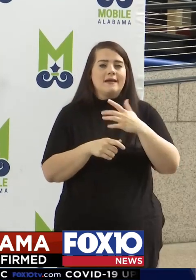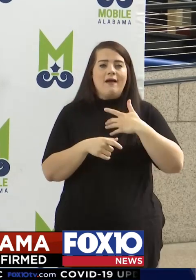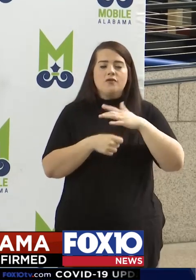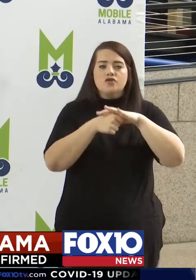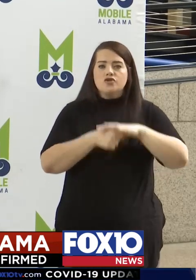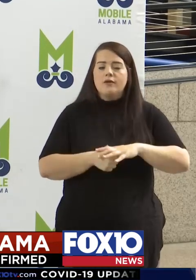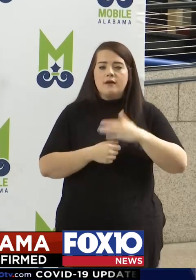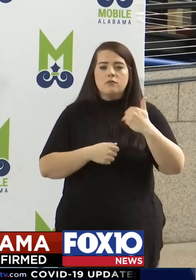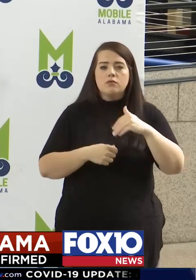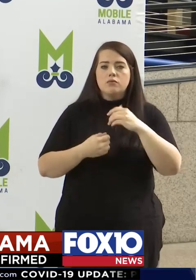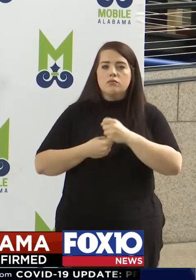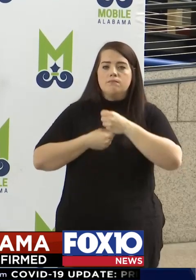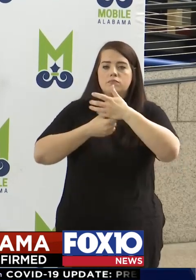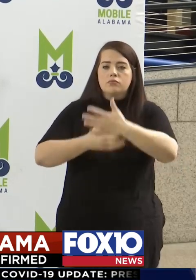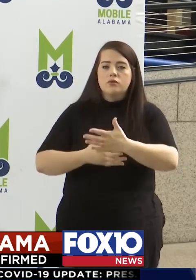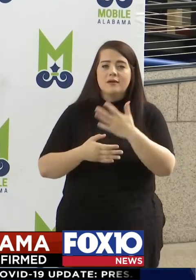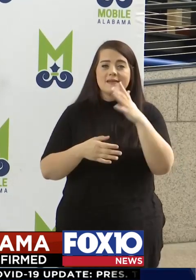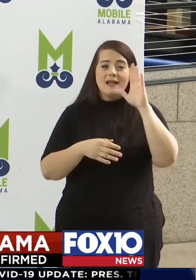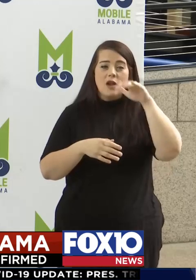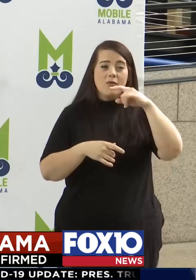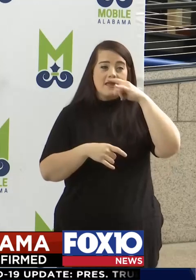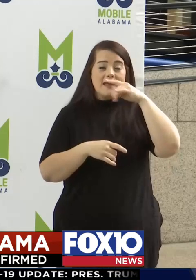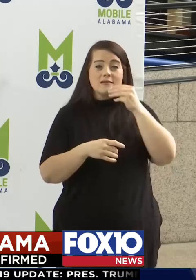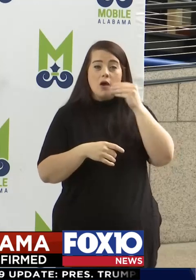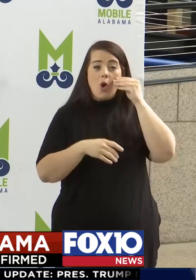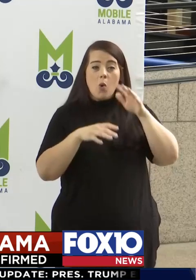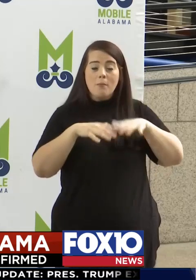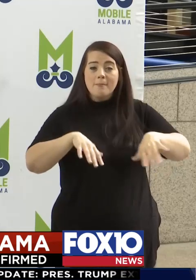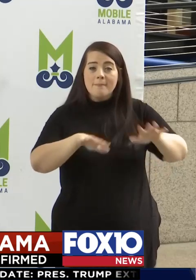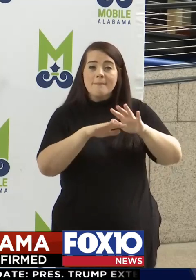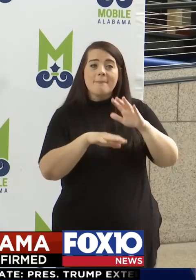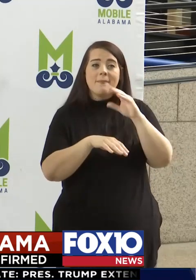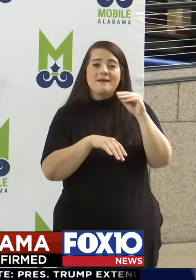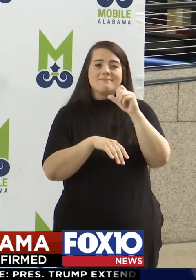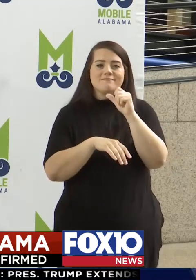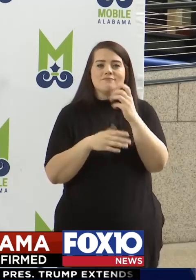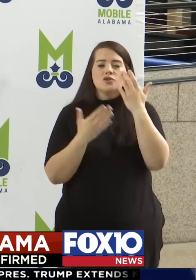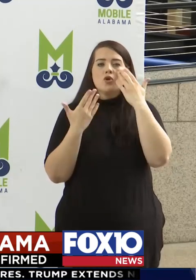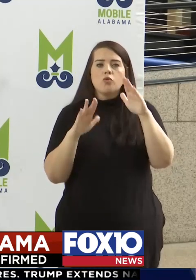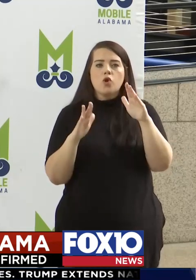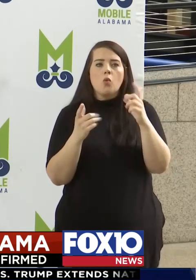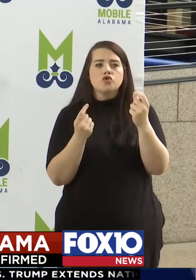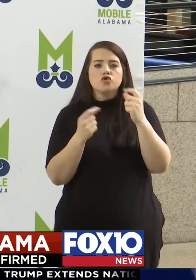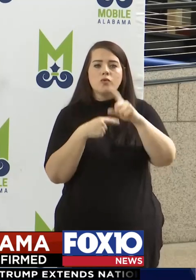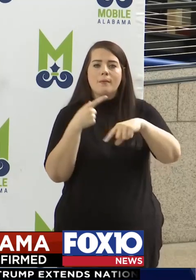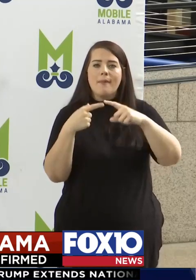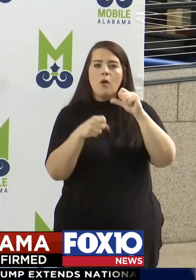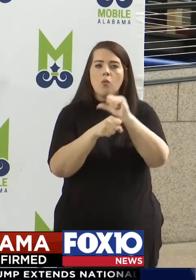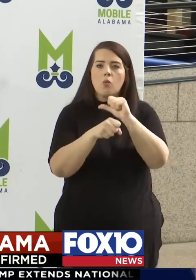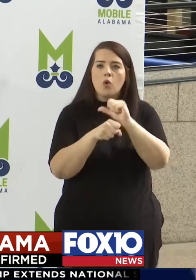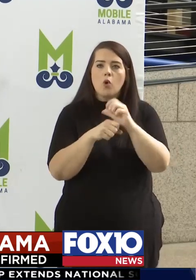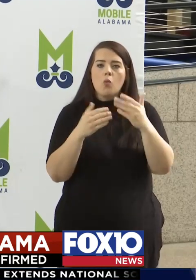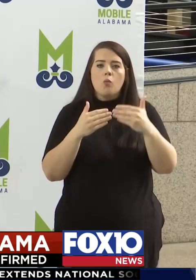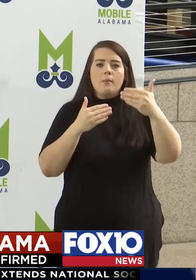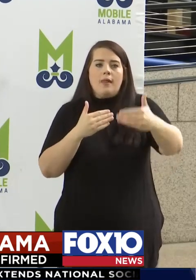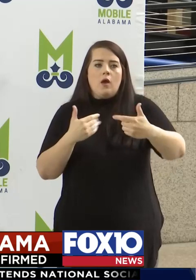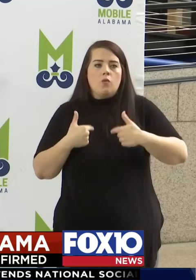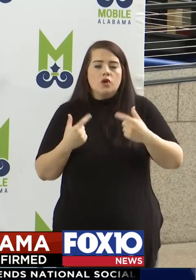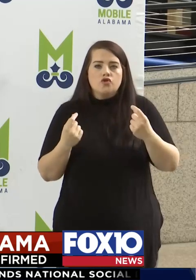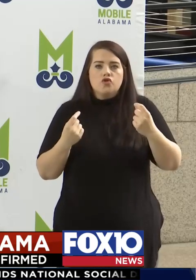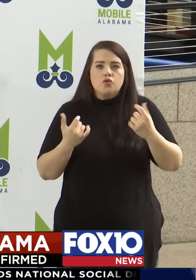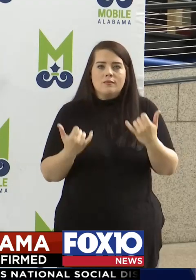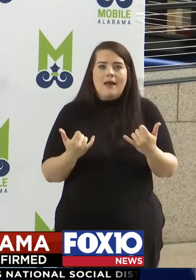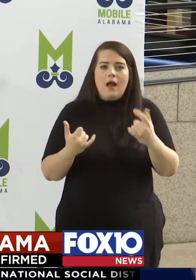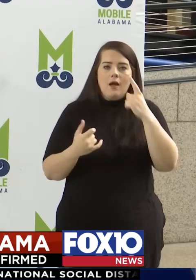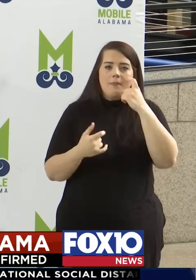stress. We know it could be stressful having kids at home. We know it could be stressful not knowing what to do about work or what are the next steps in our lives,